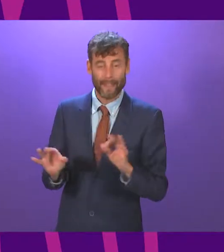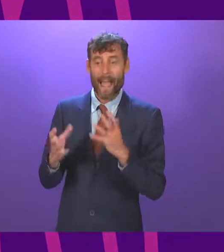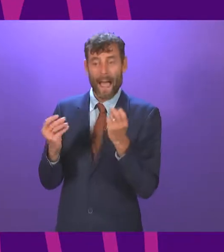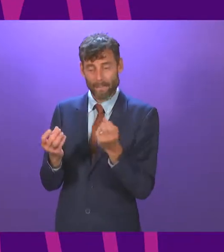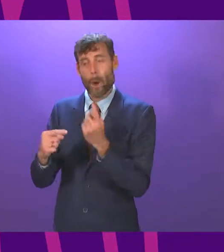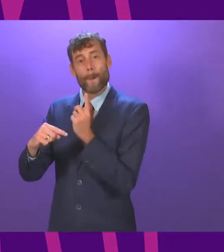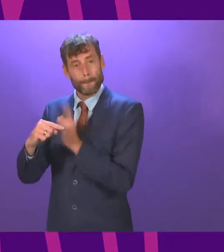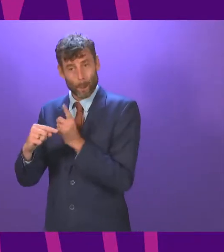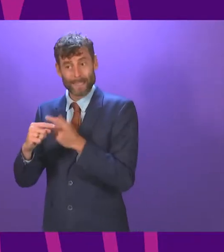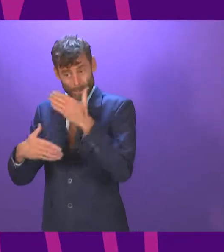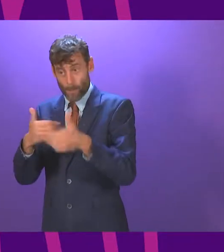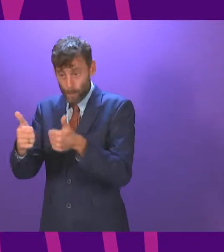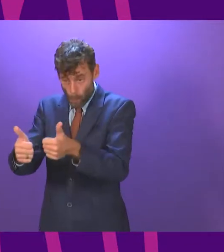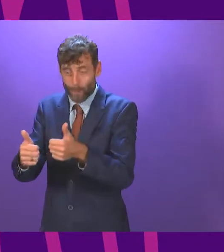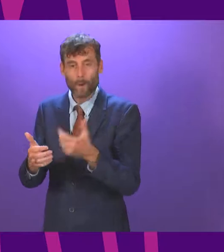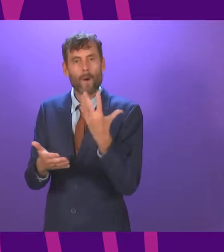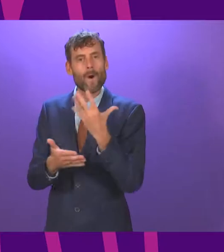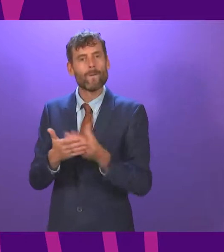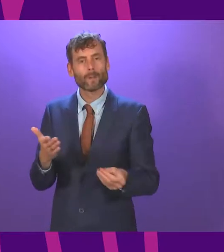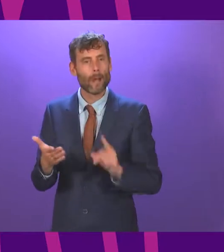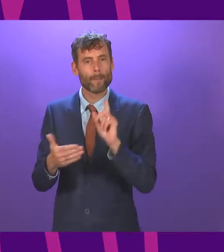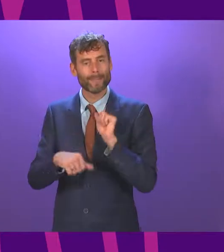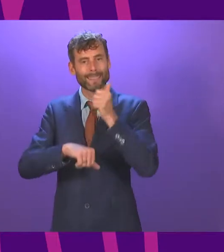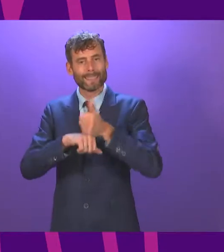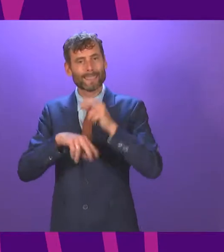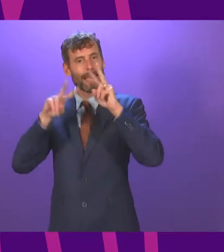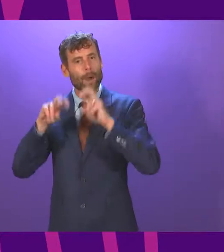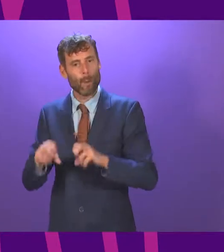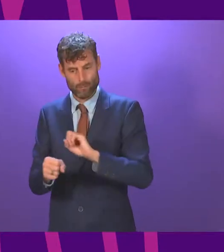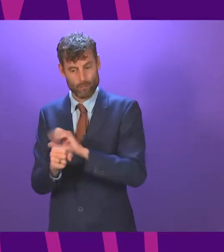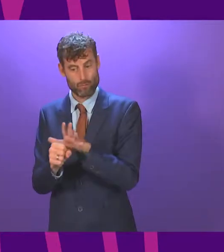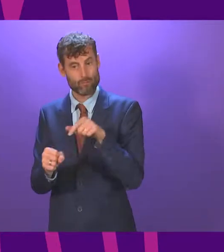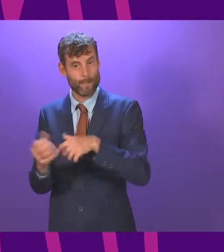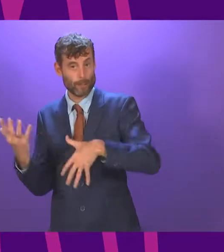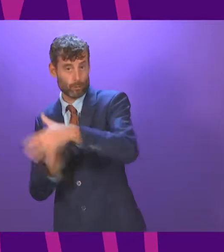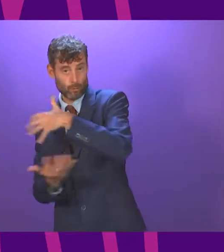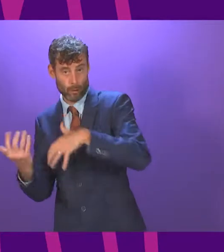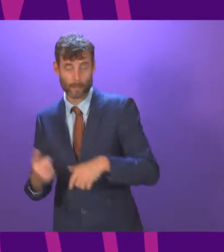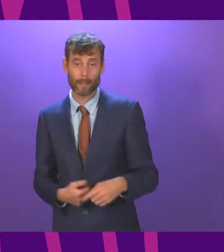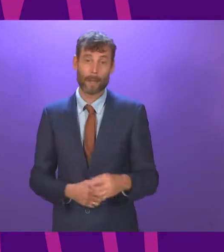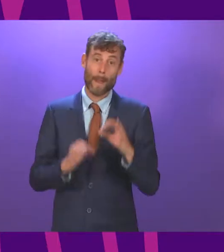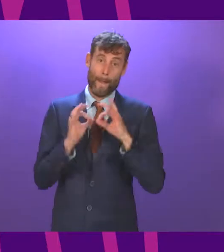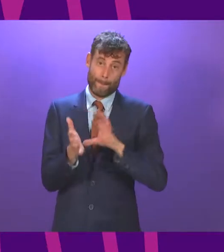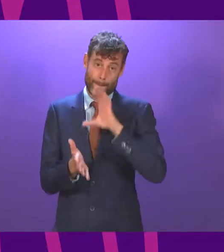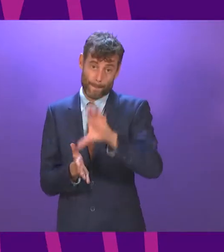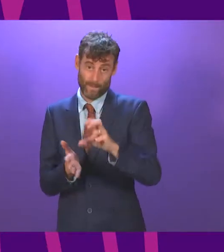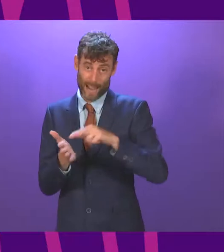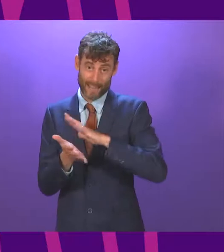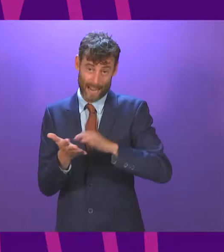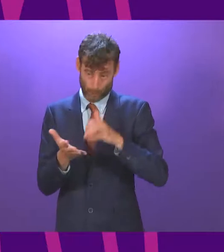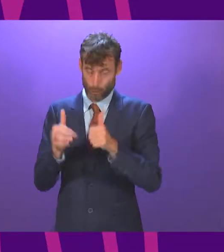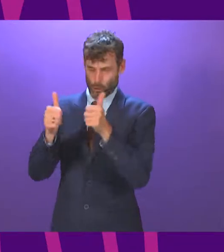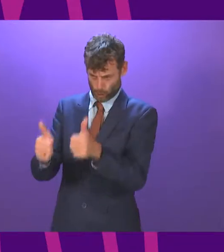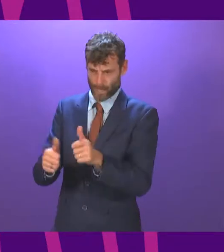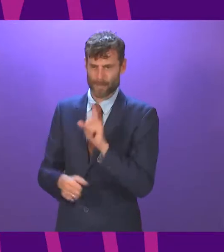that are to be welcomed, including an inquiry into the Covid crisis and a billion for the NHS, it is far from the